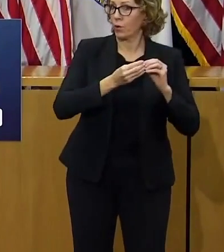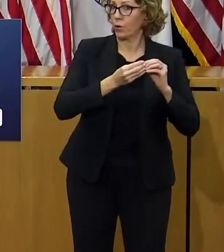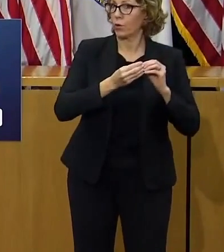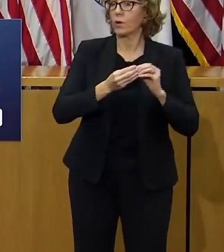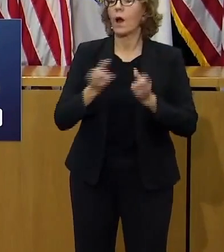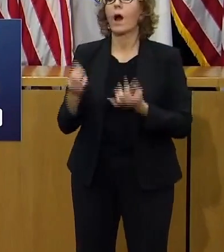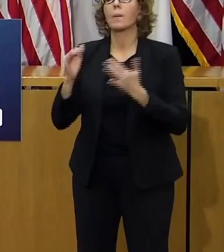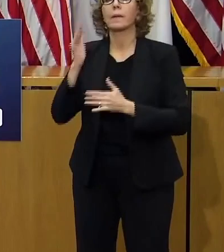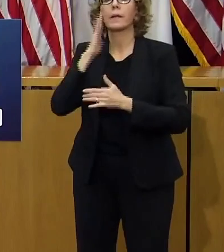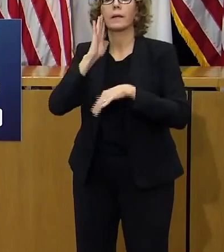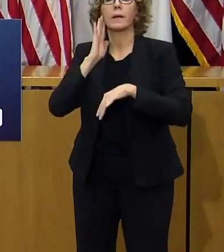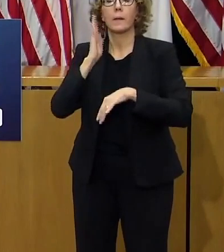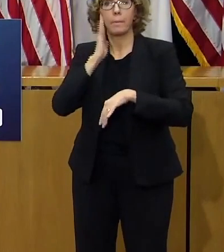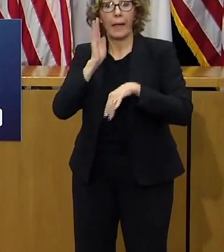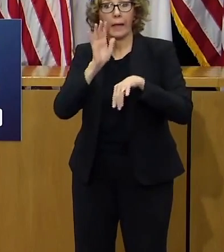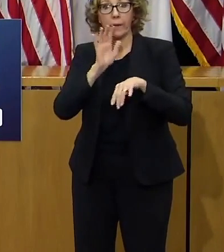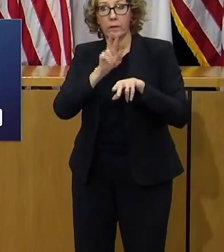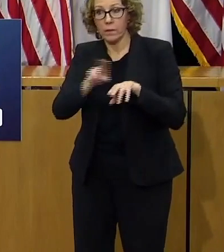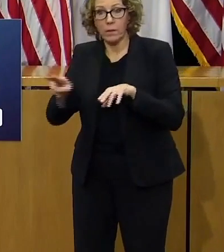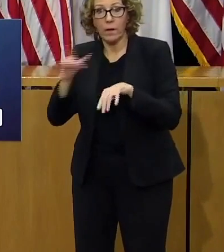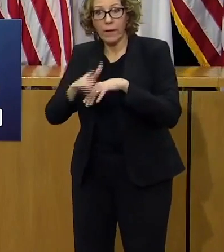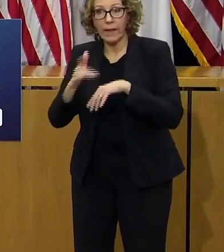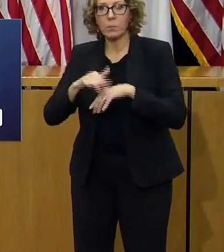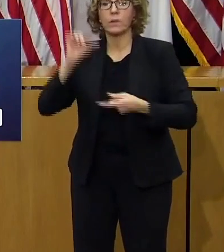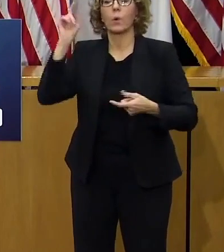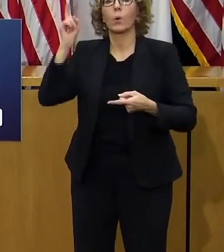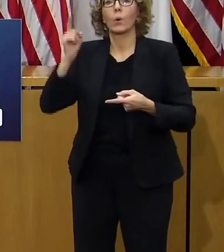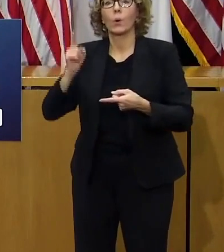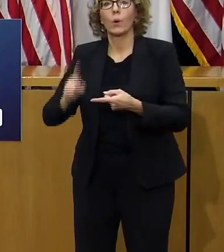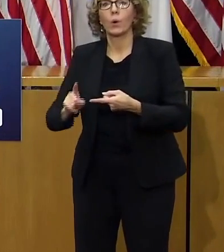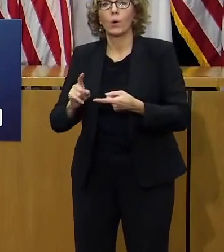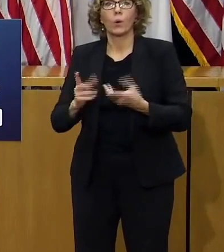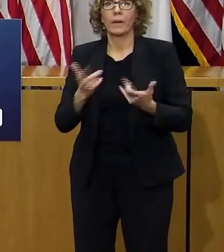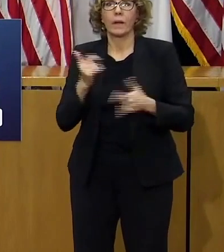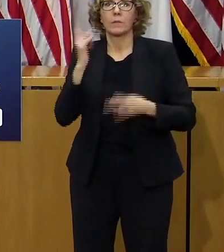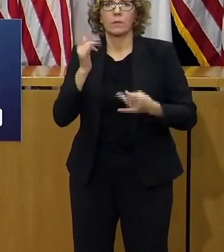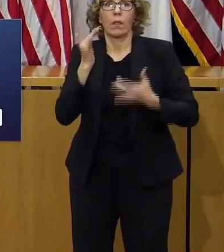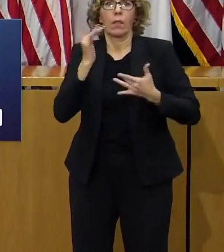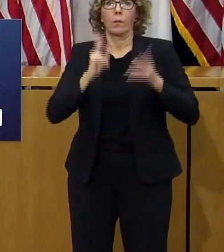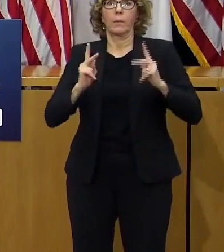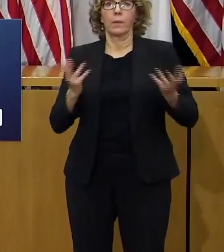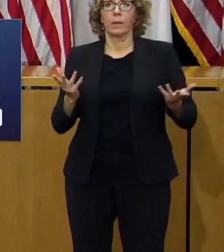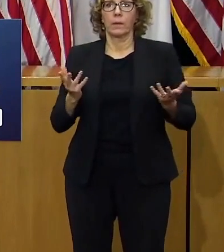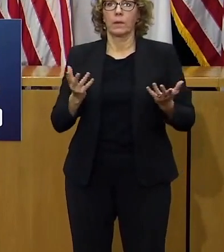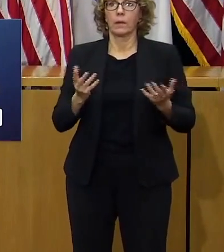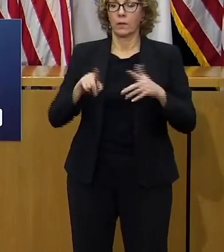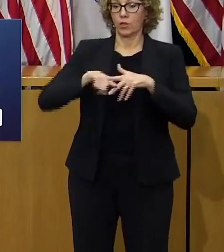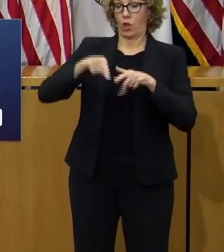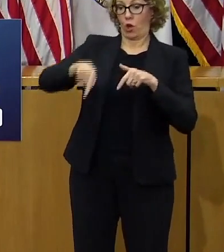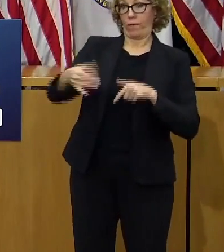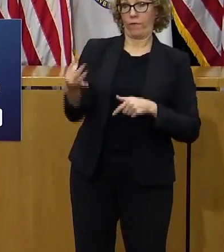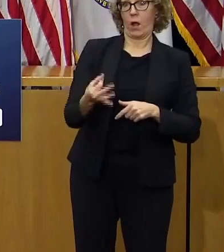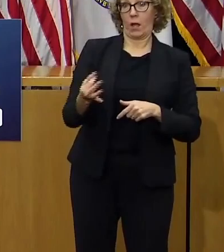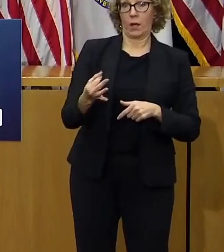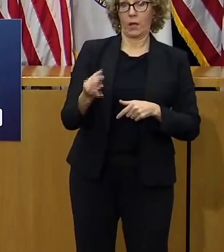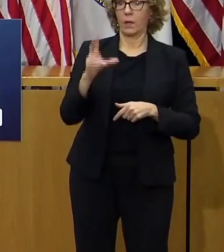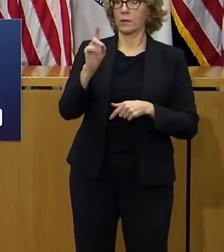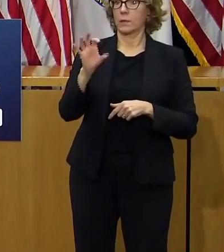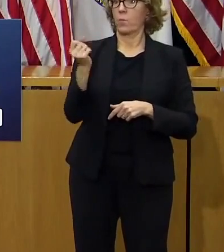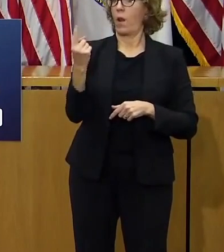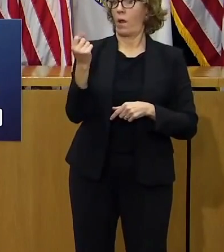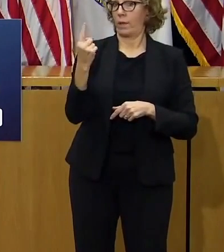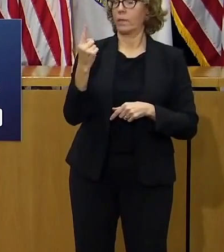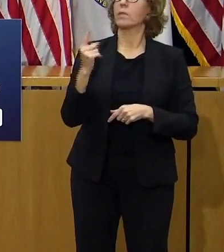beds hospitals have available effective friday december 11th hospitals will need to cease